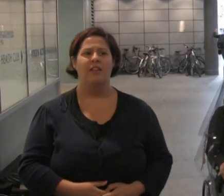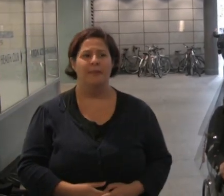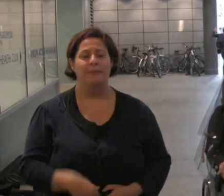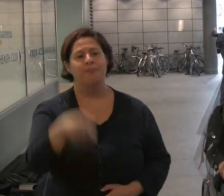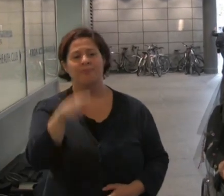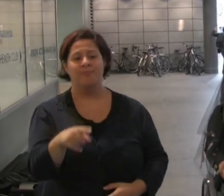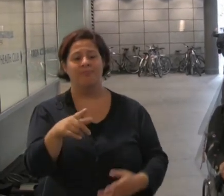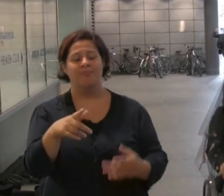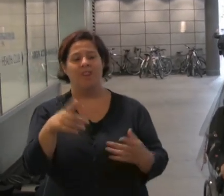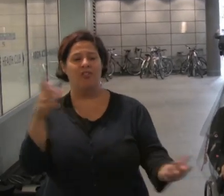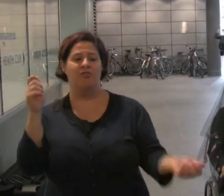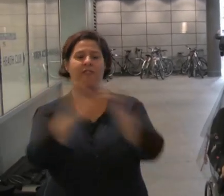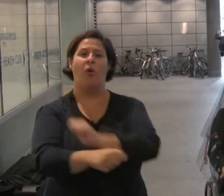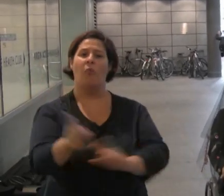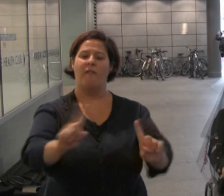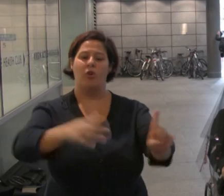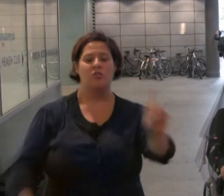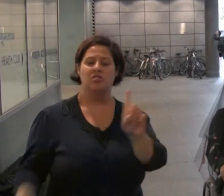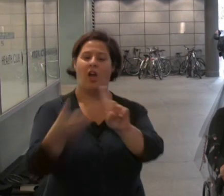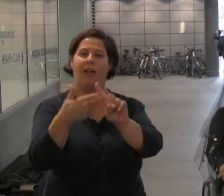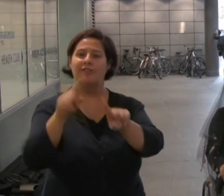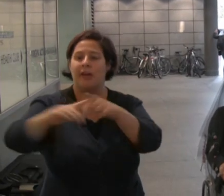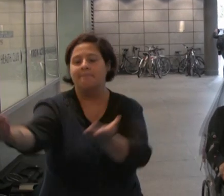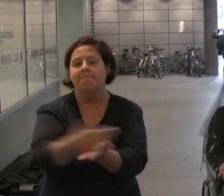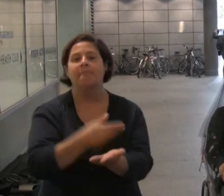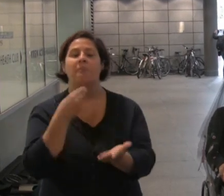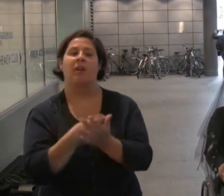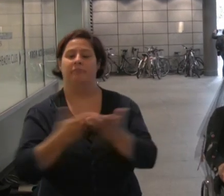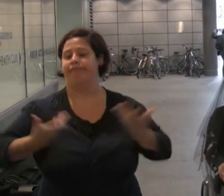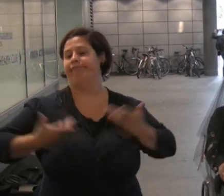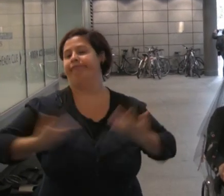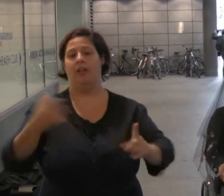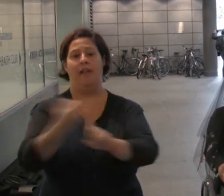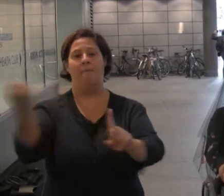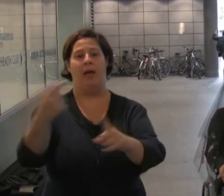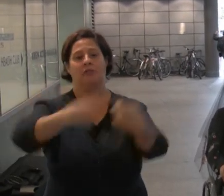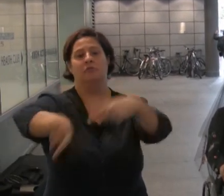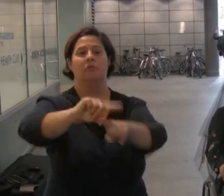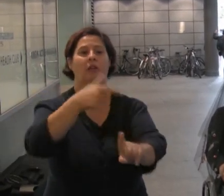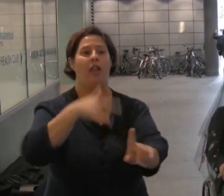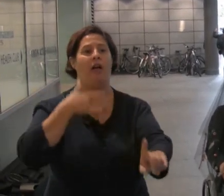It is about targets and saving money, regardless of the impact upon people's lives.